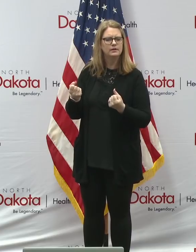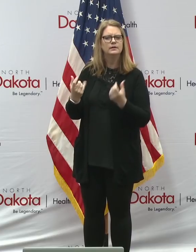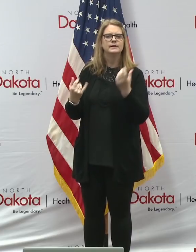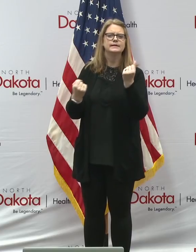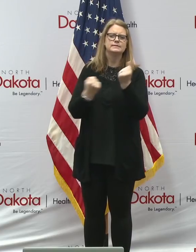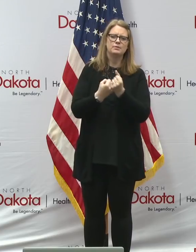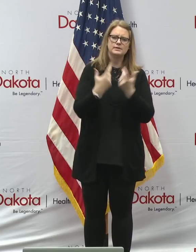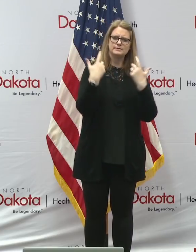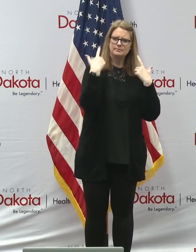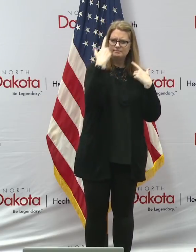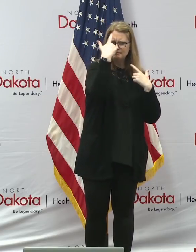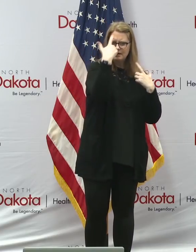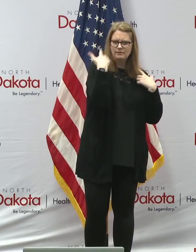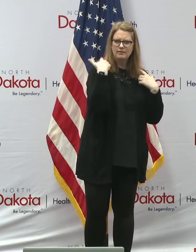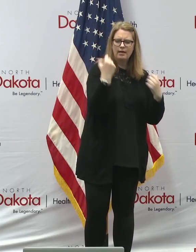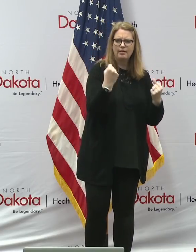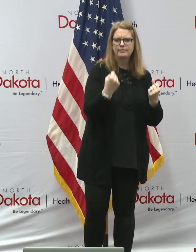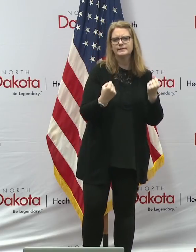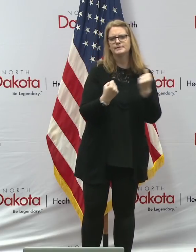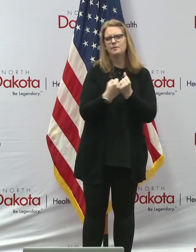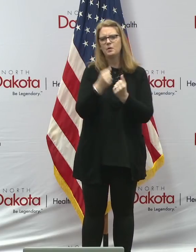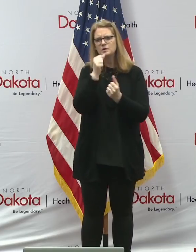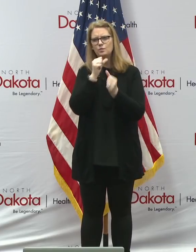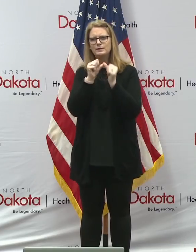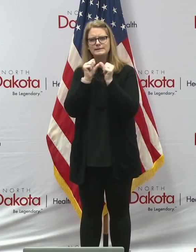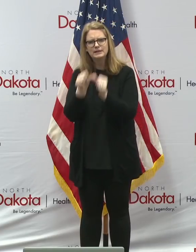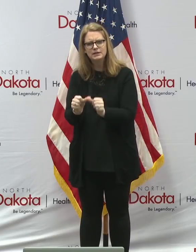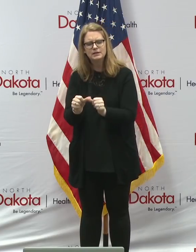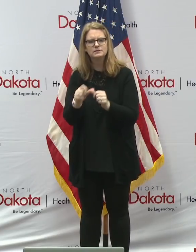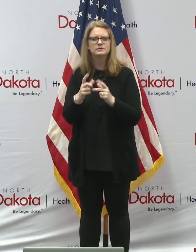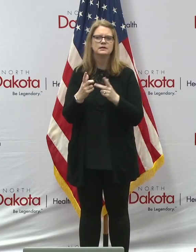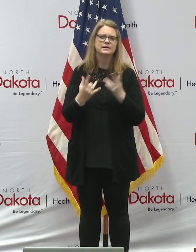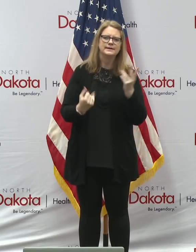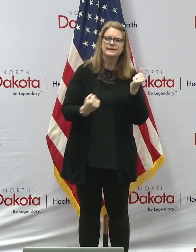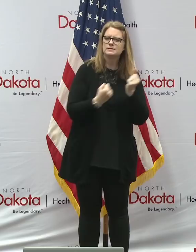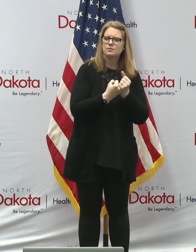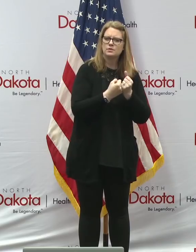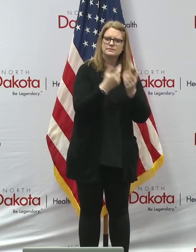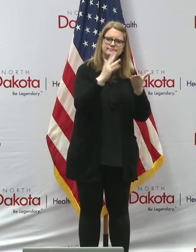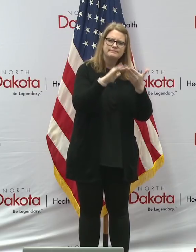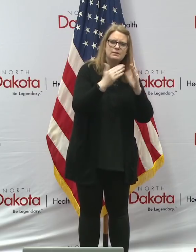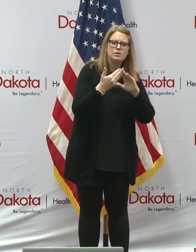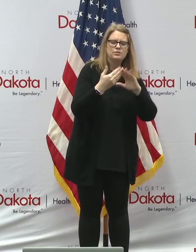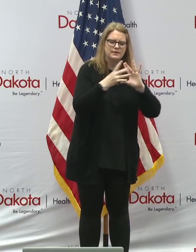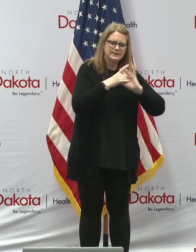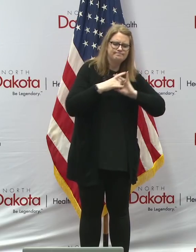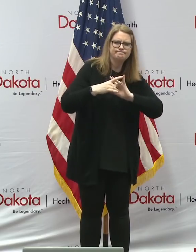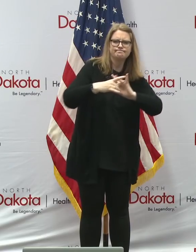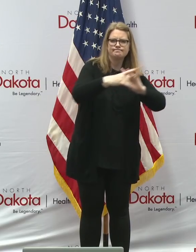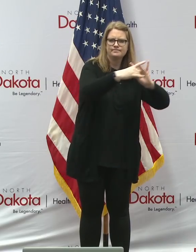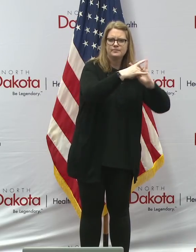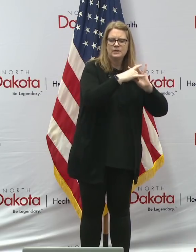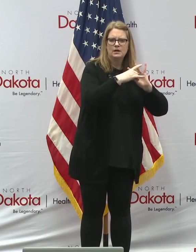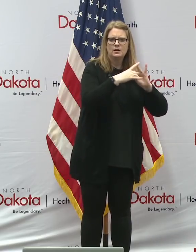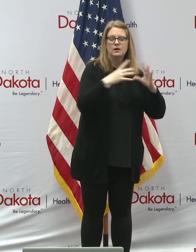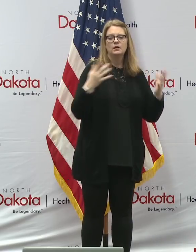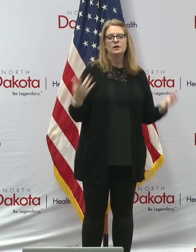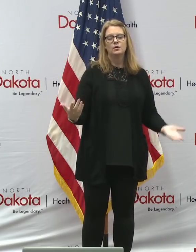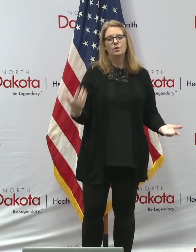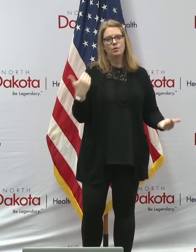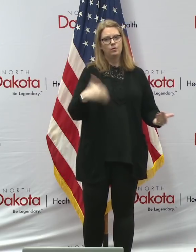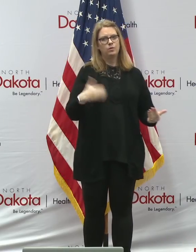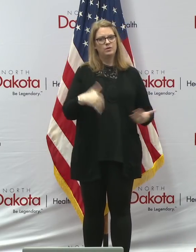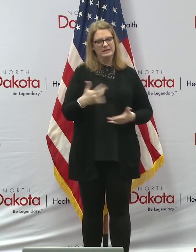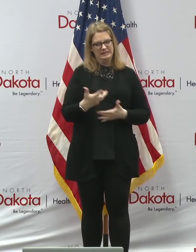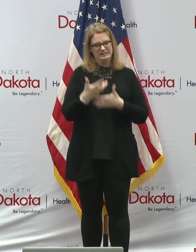resilience, supports community, and we want to again thank these leaders